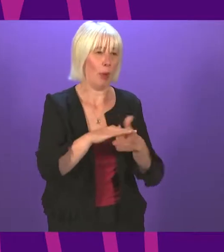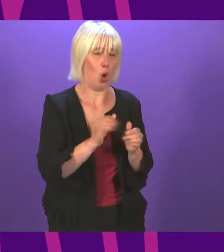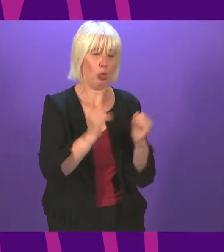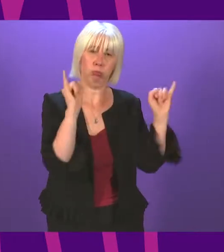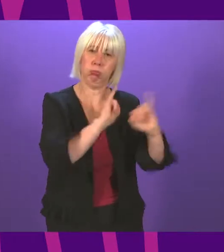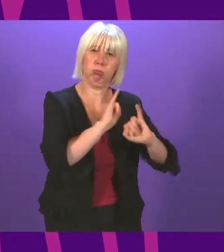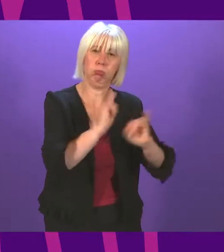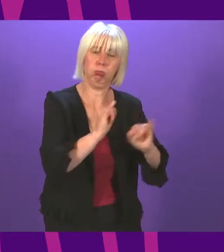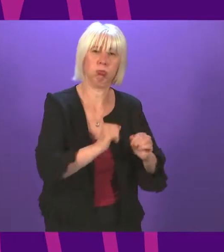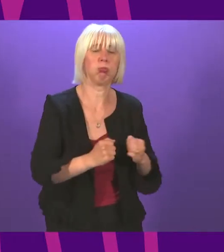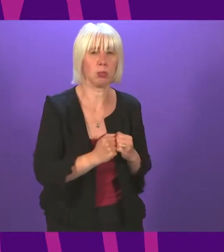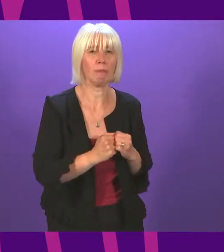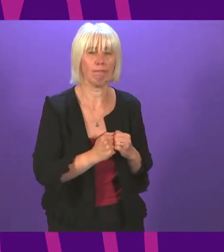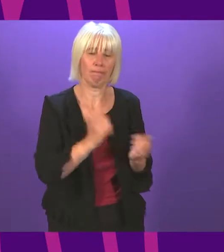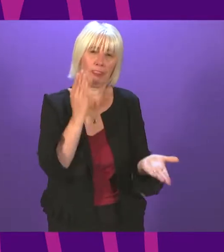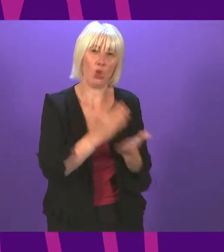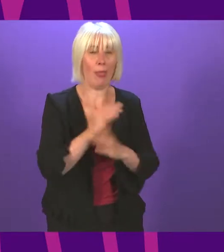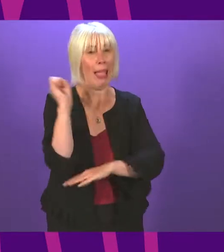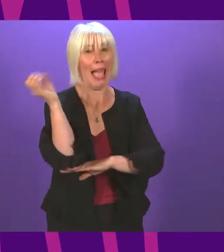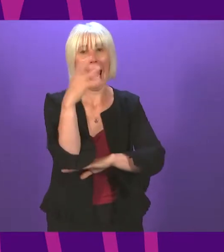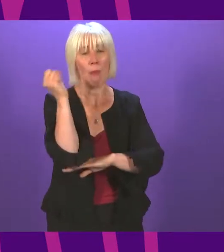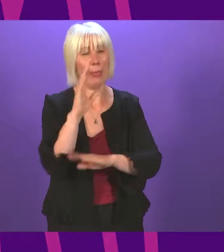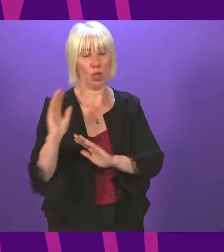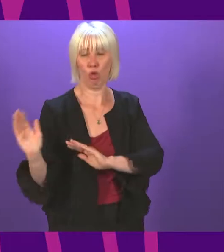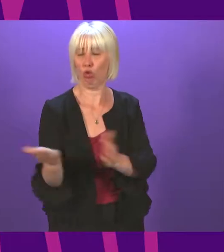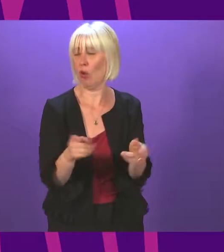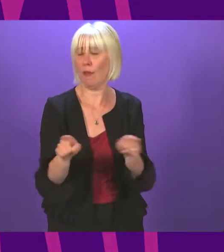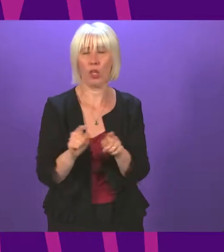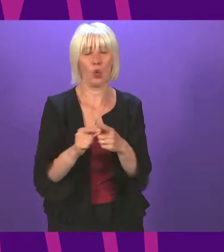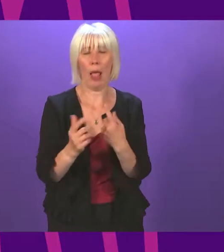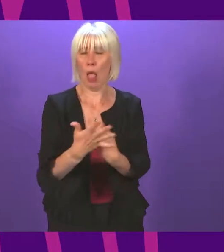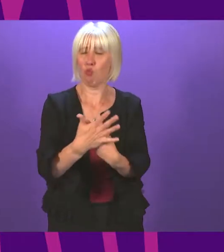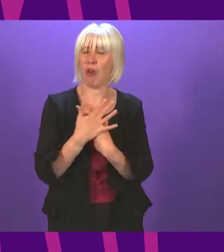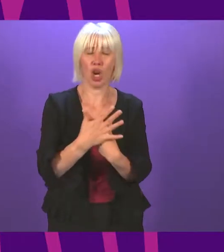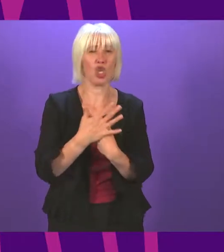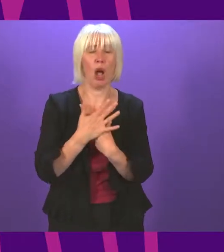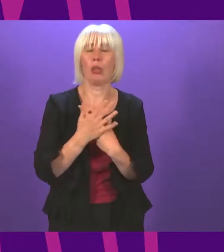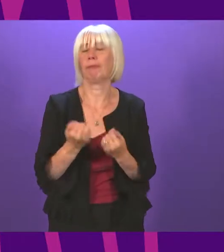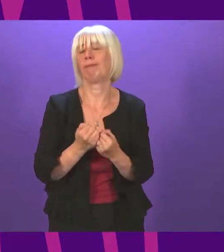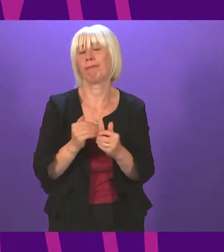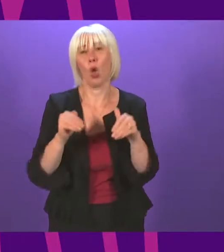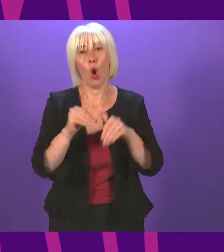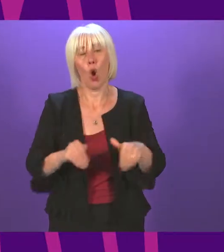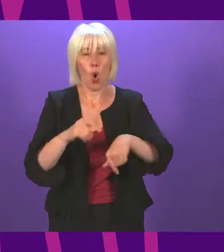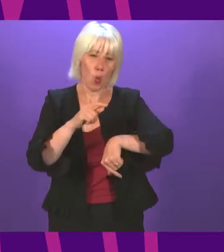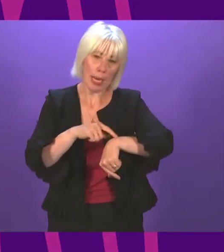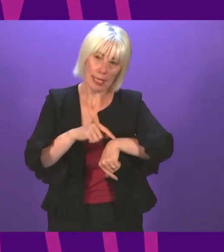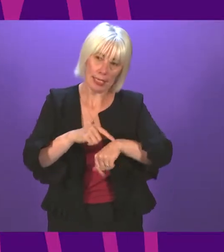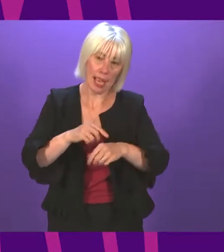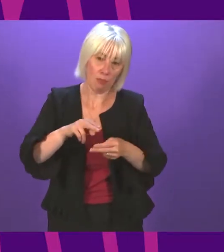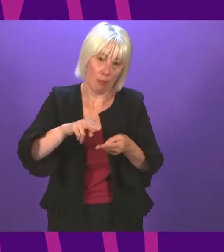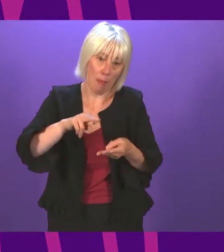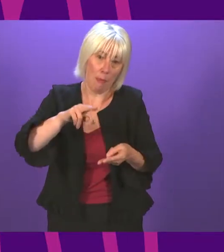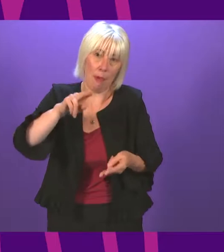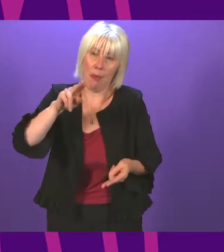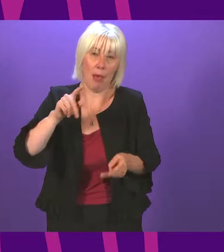facing. And of course the ambulance service is under huge strain too. Waiting times are soaring as the service is unable to